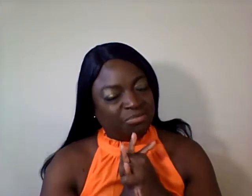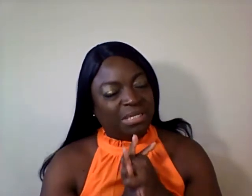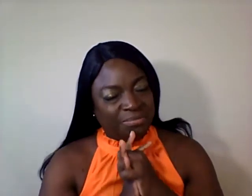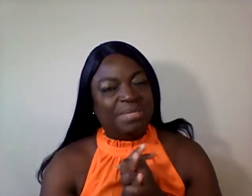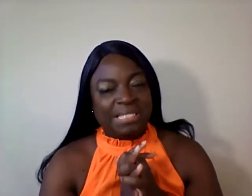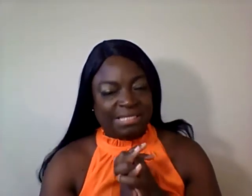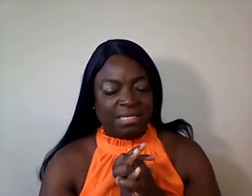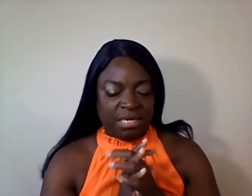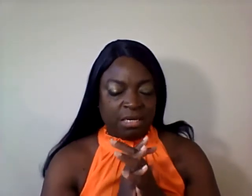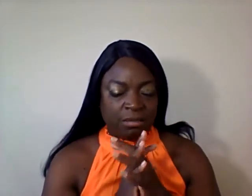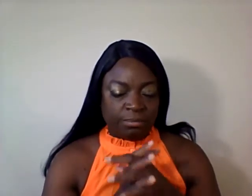really miss it, you know?